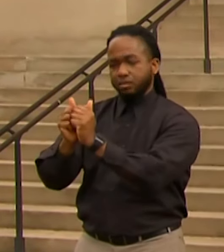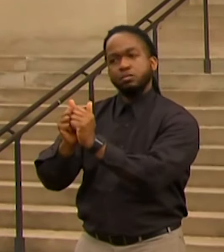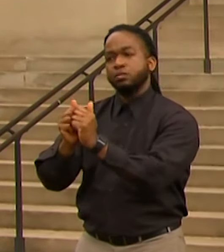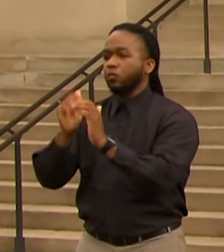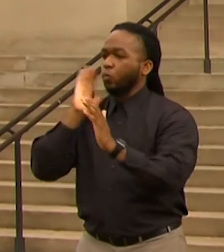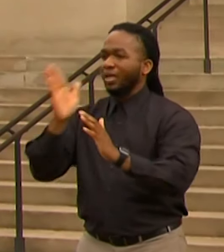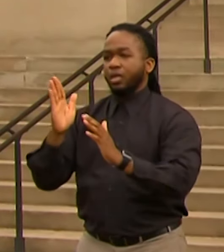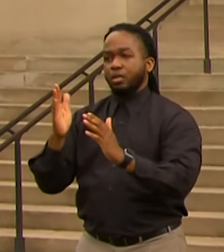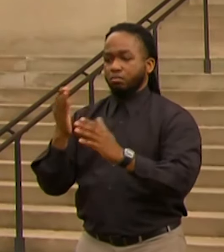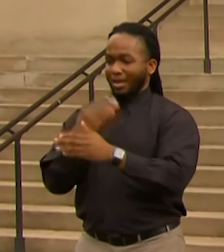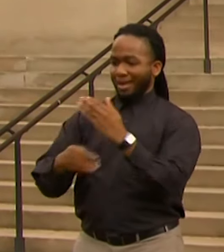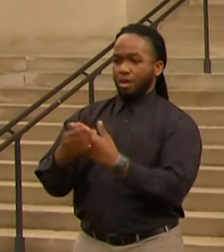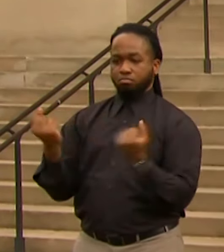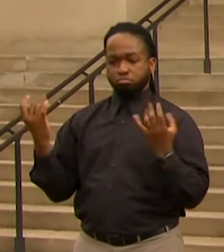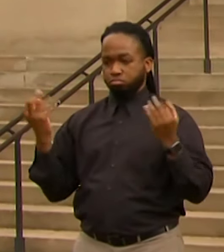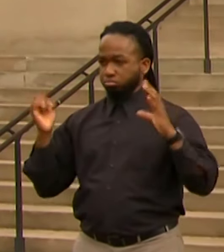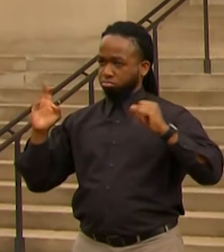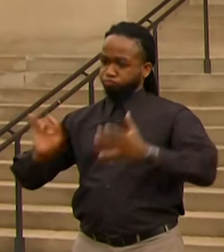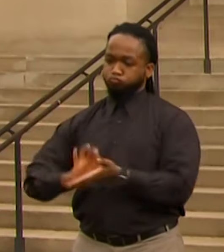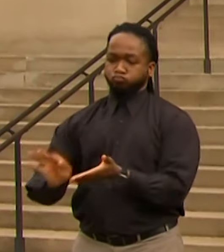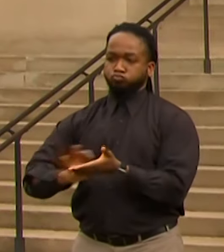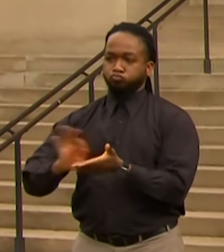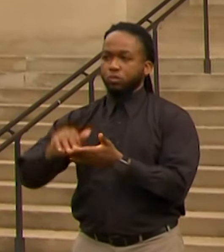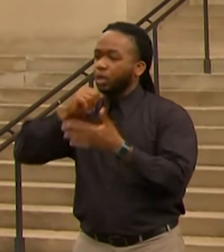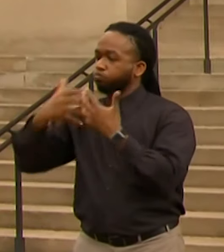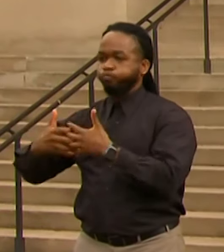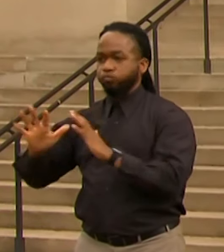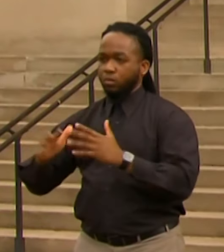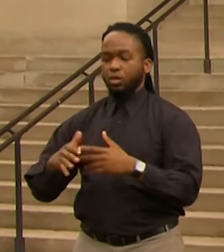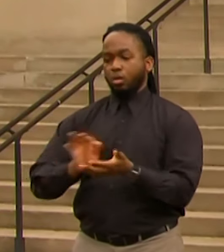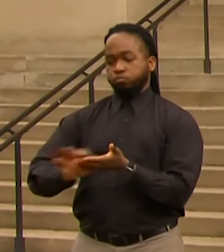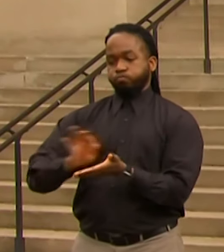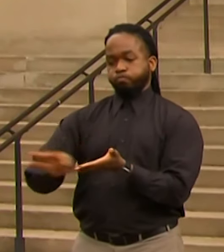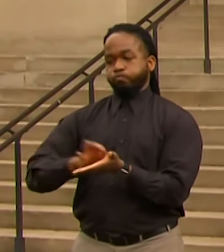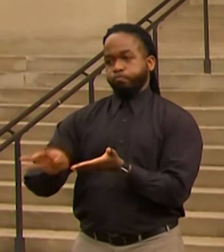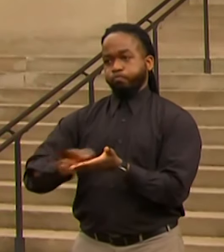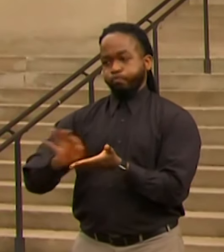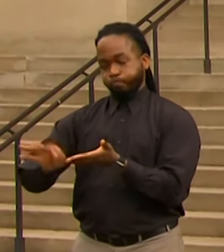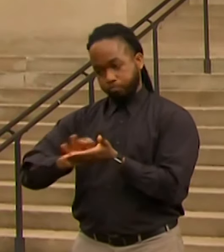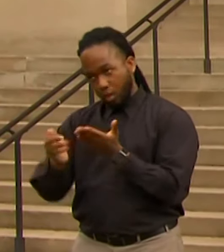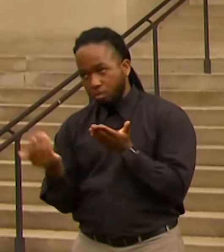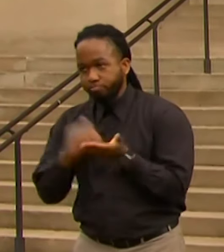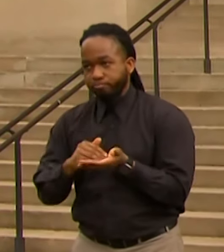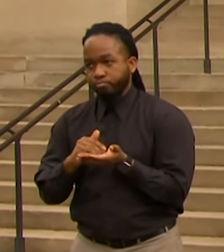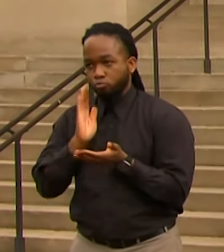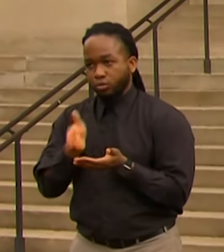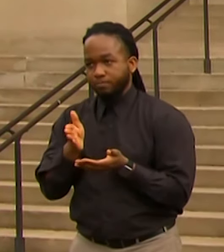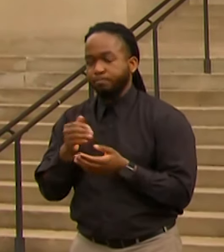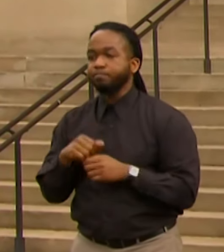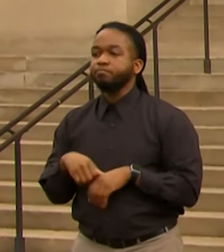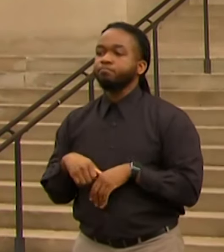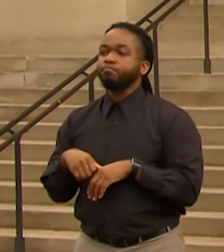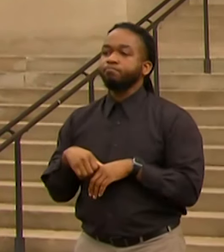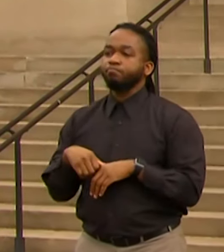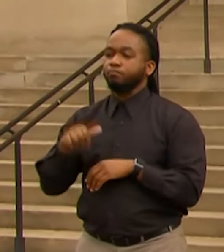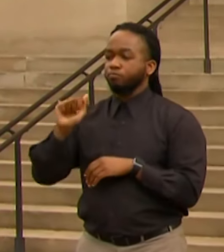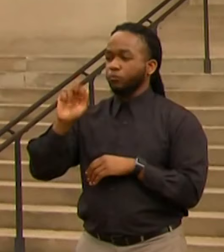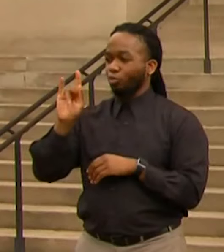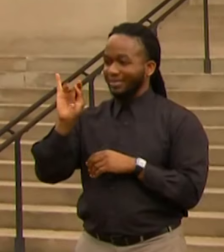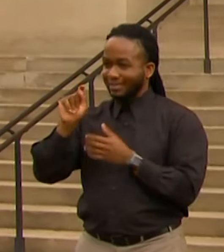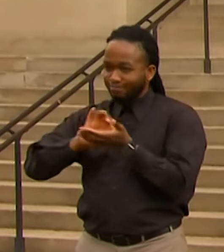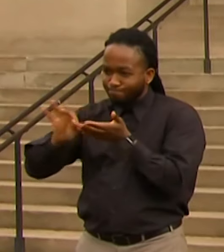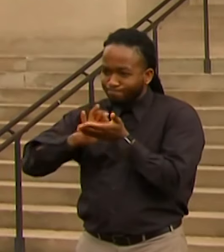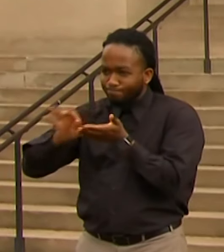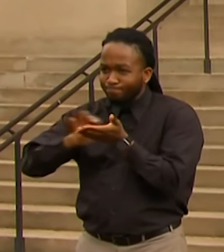This will help build confidence. It will be an audit, a recount, and a re-canvas all at once. It will be a heavy